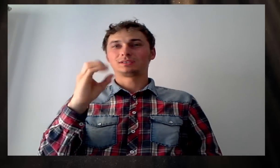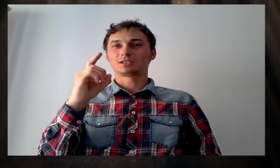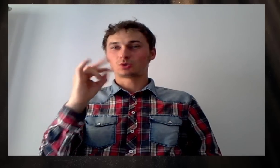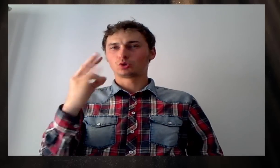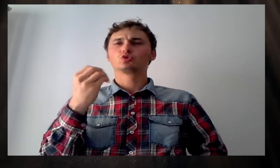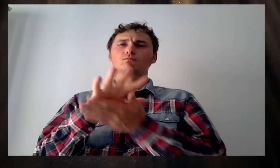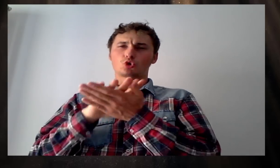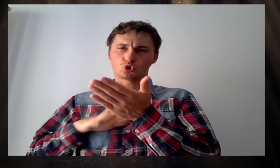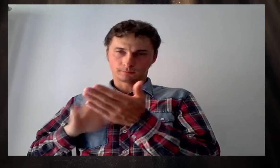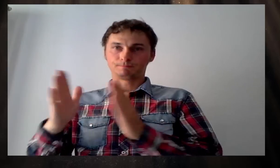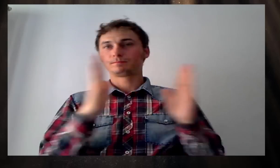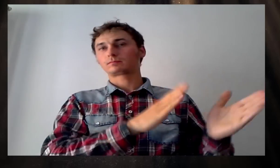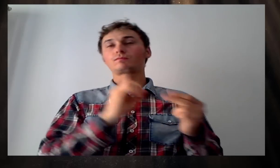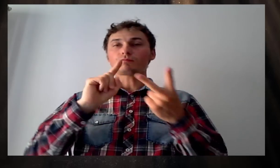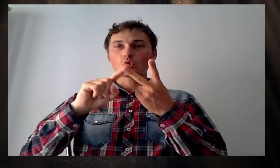Well, I It's done.